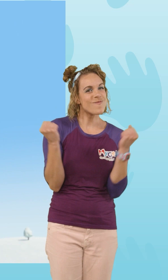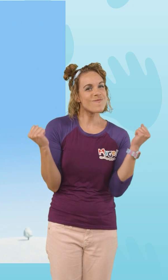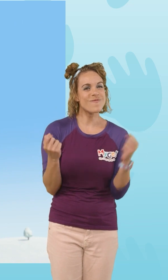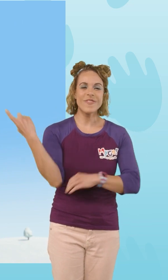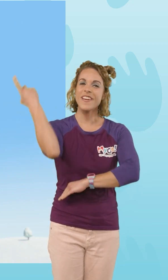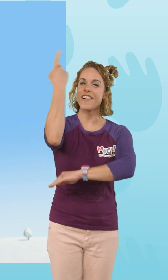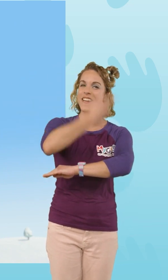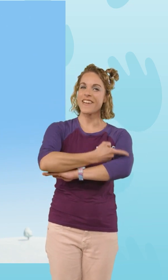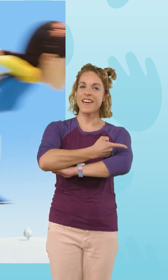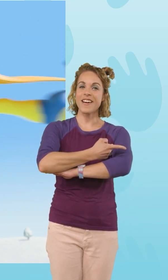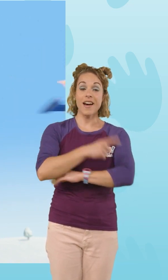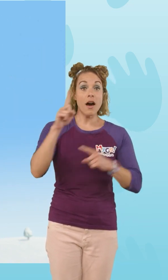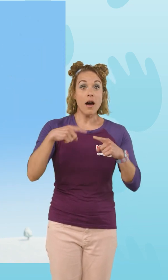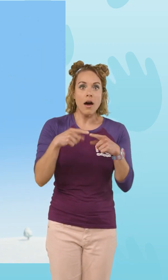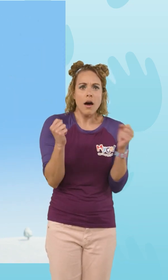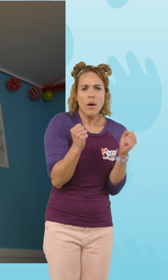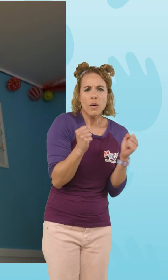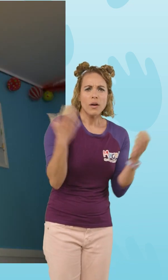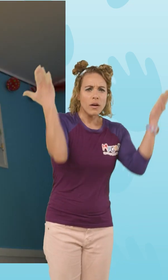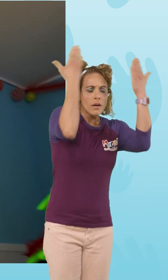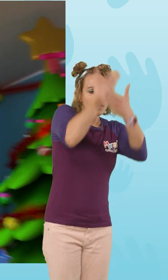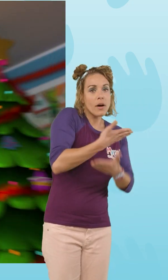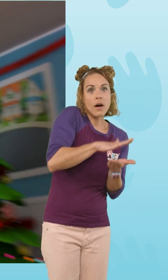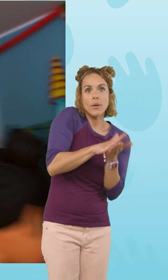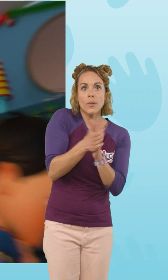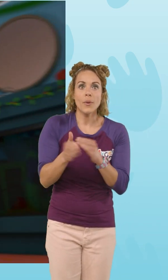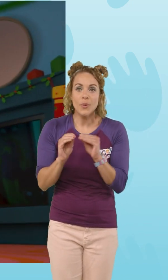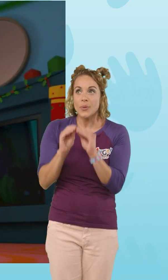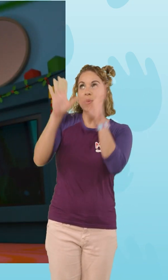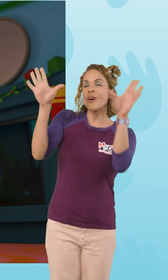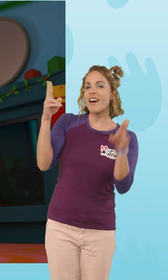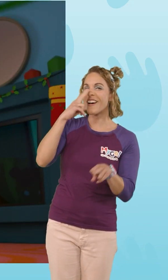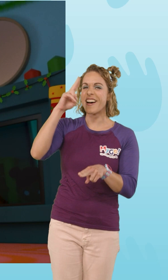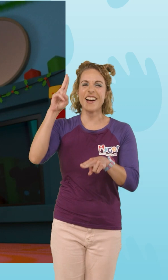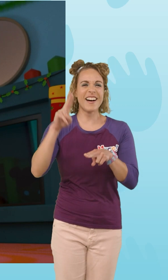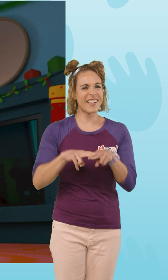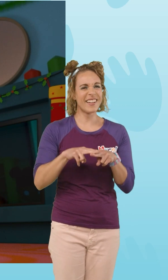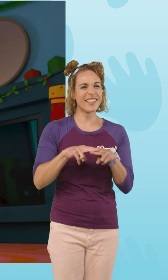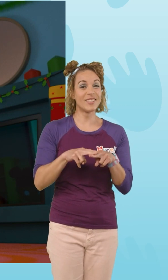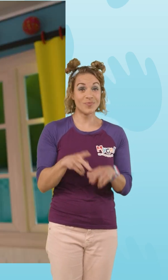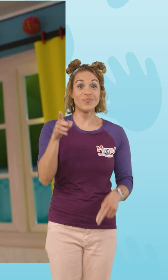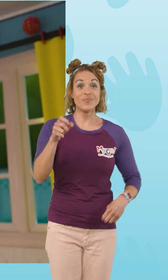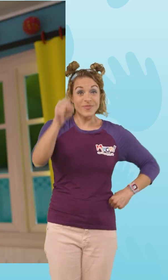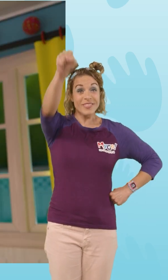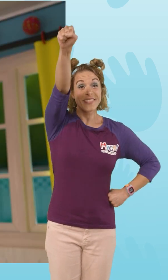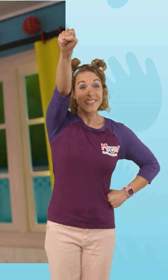winter day When it's cold and fog she makes it bright and fun She's a